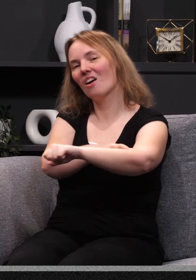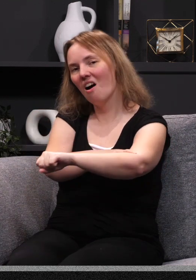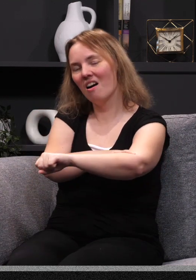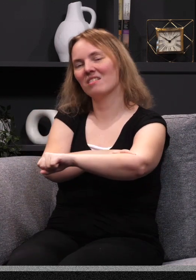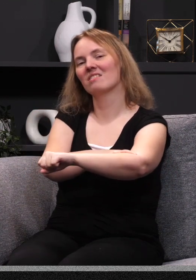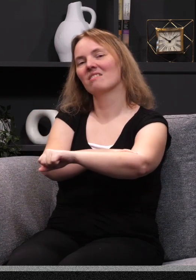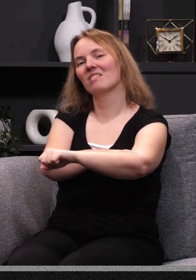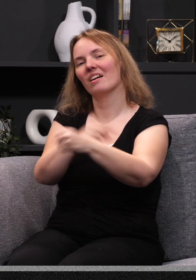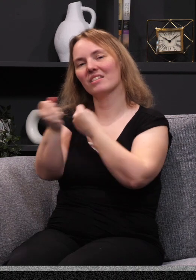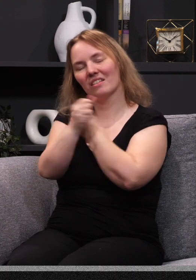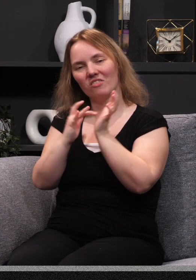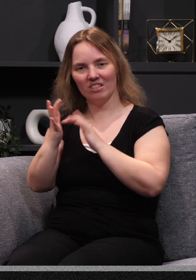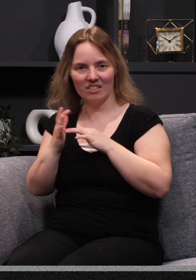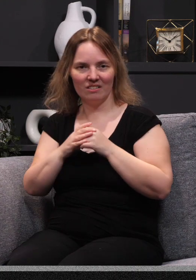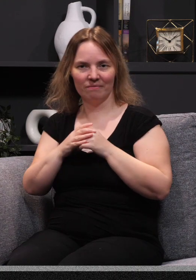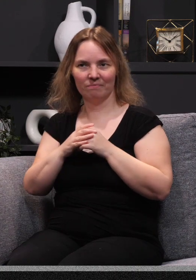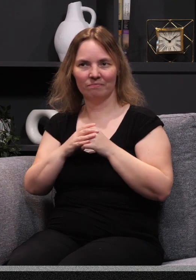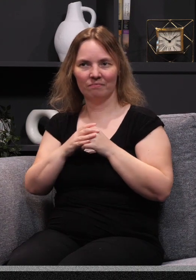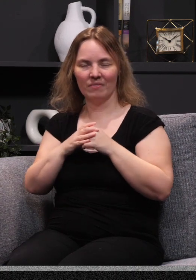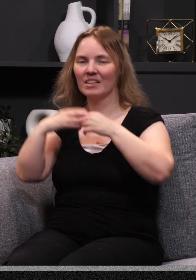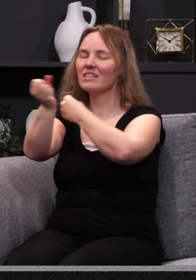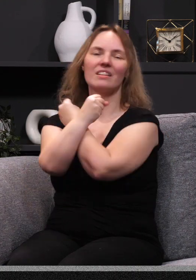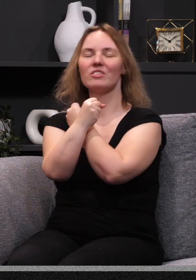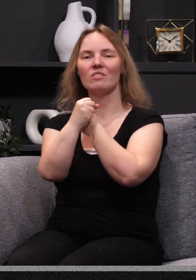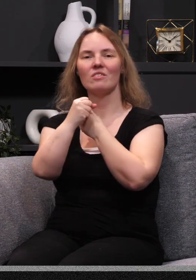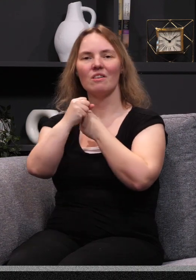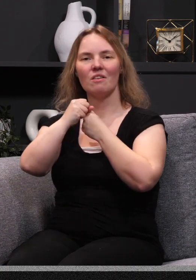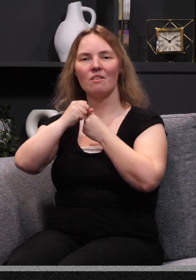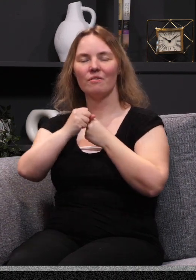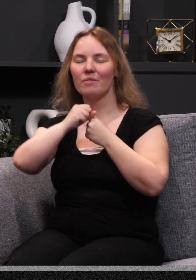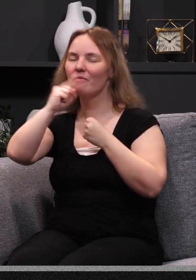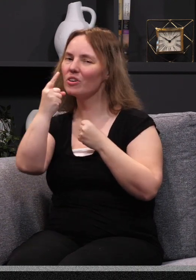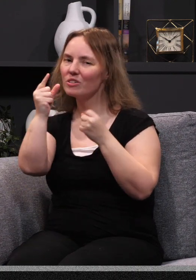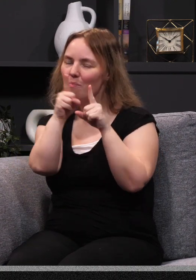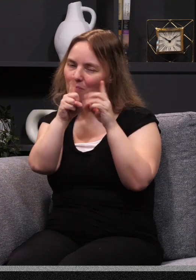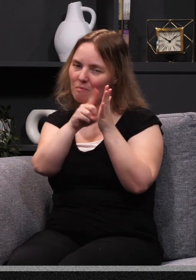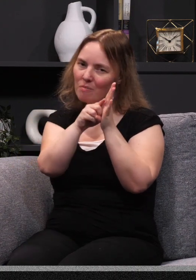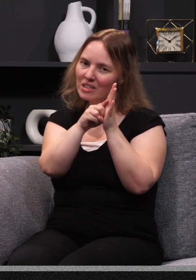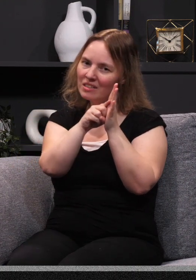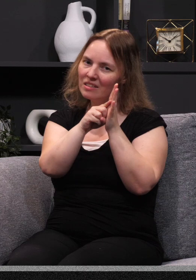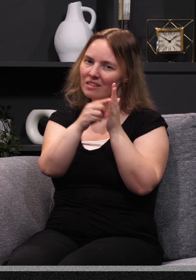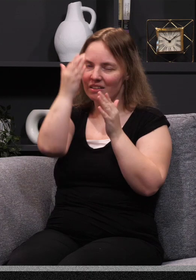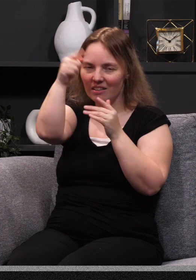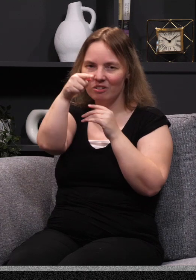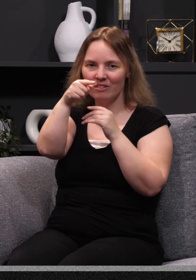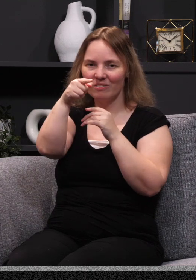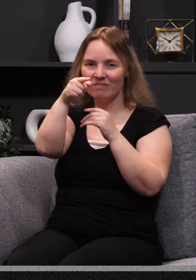you for as long as I have loved my son Jesus. I have loved you from the very moment I knew you. And how long has God known you?